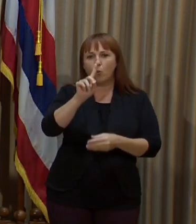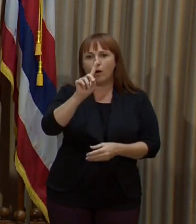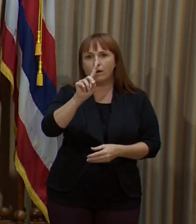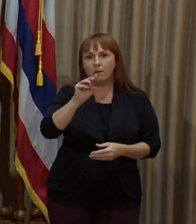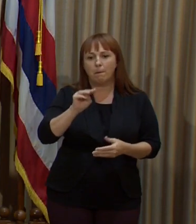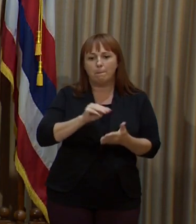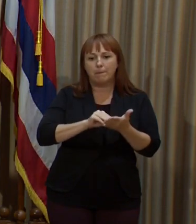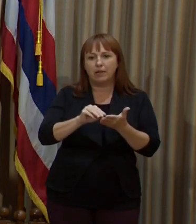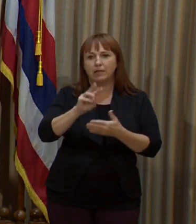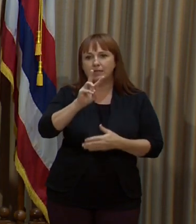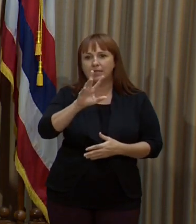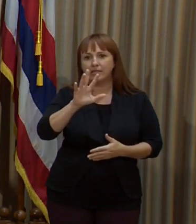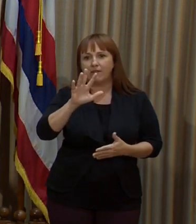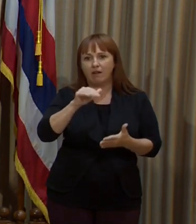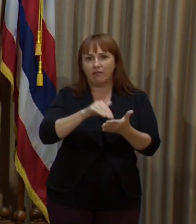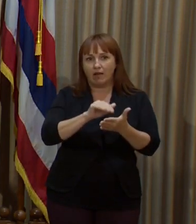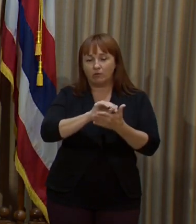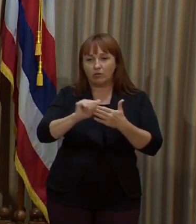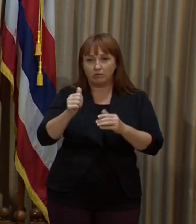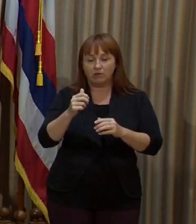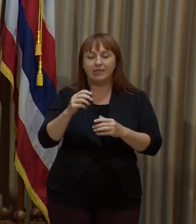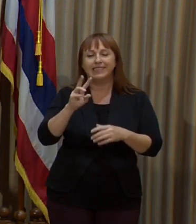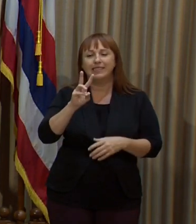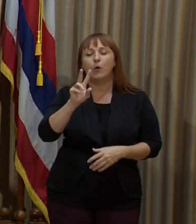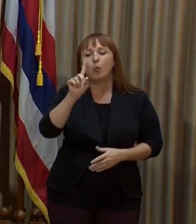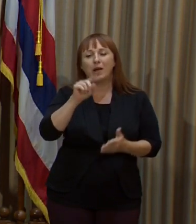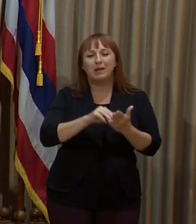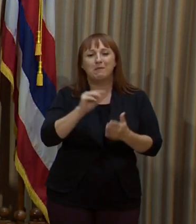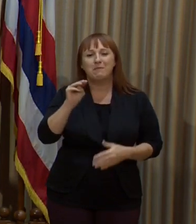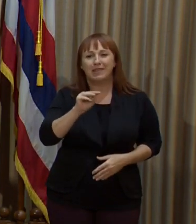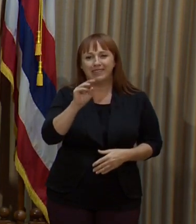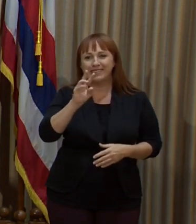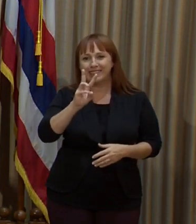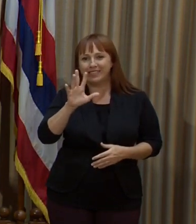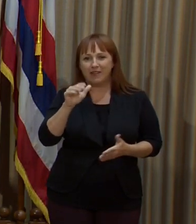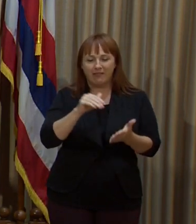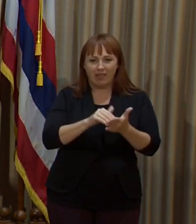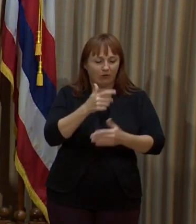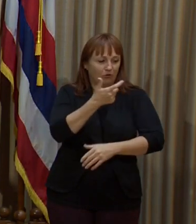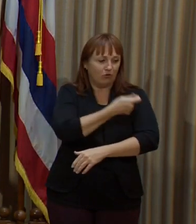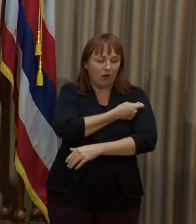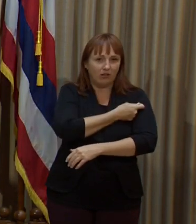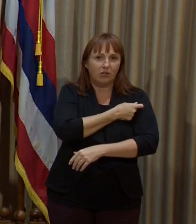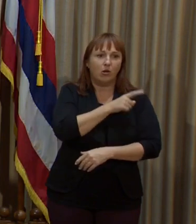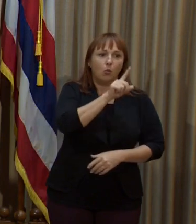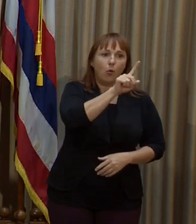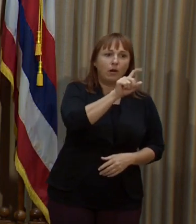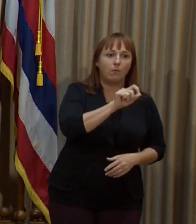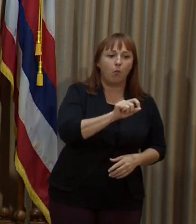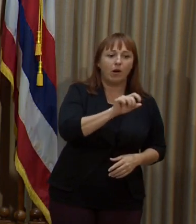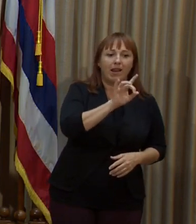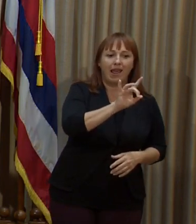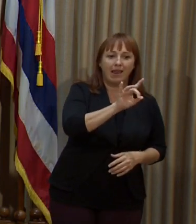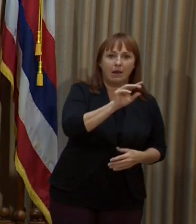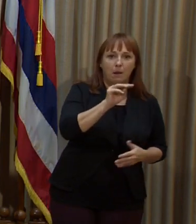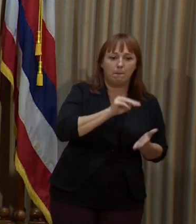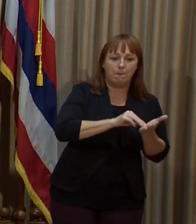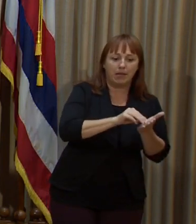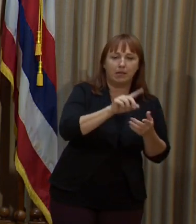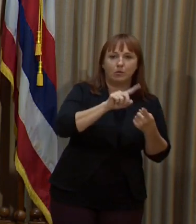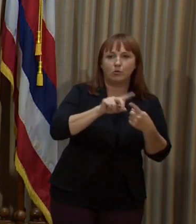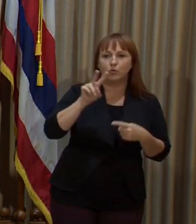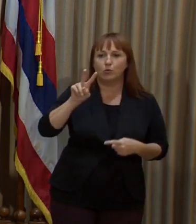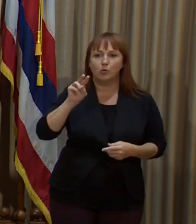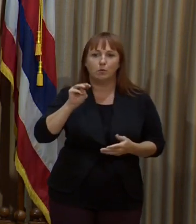shots. We probably have to get to about 1.8 million to 2 million shots total in order to